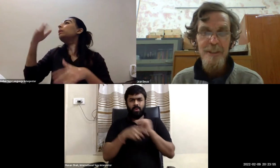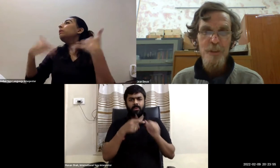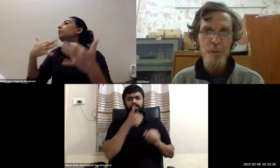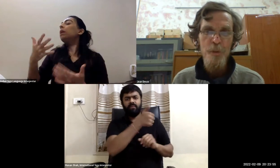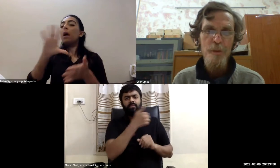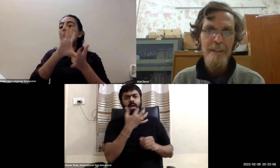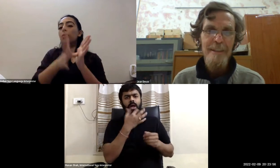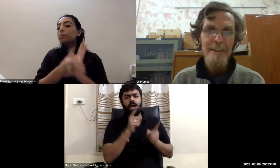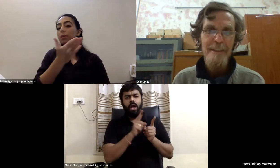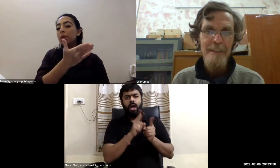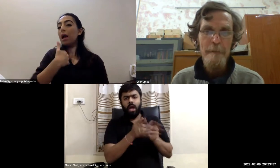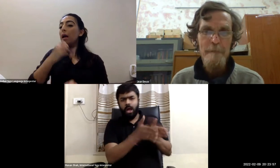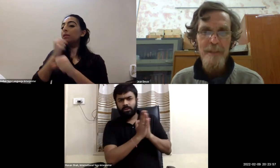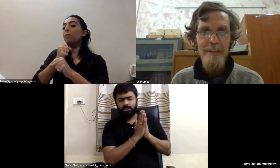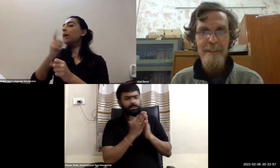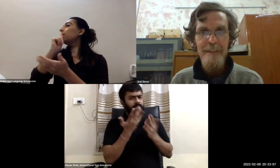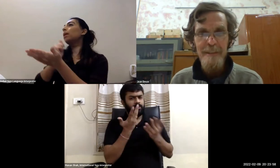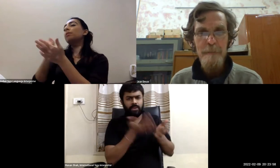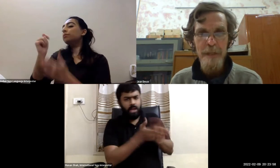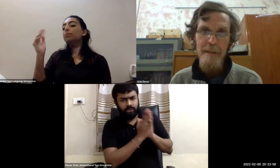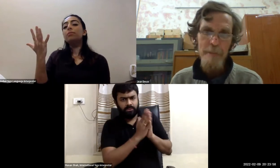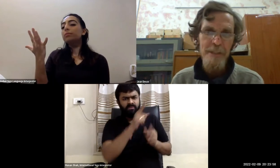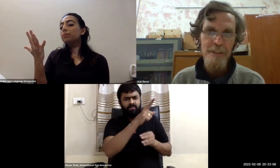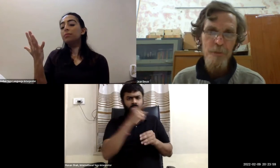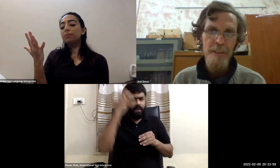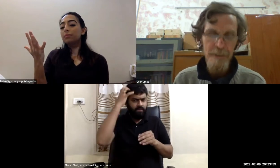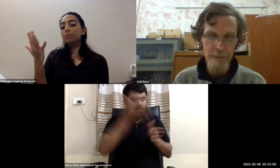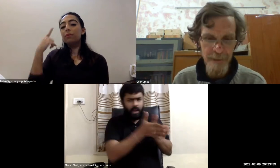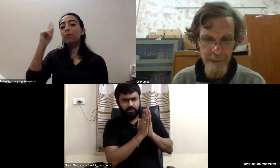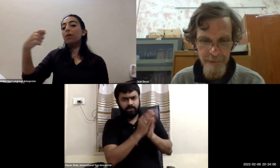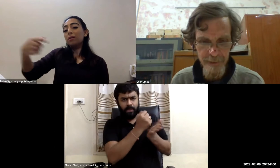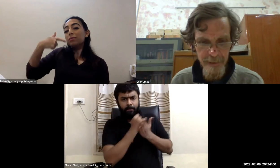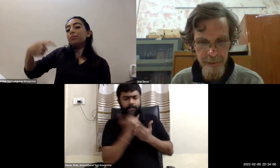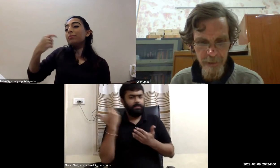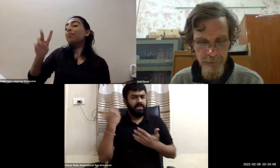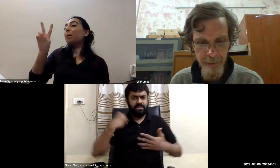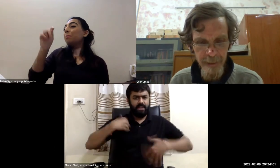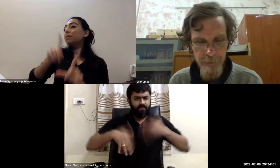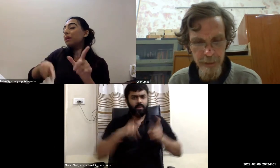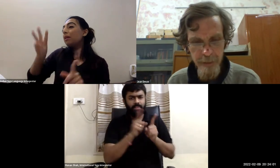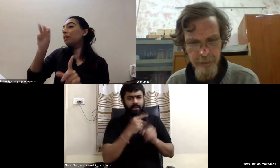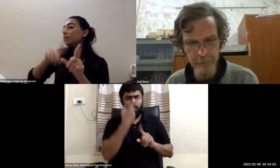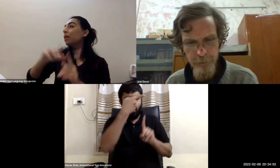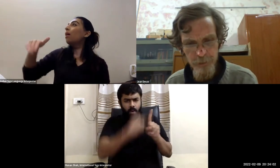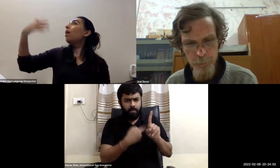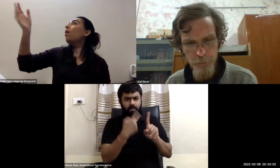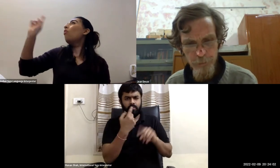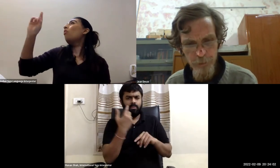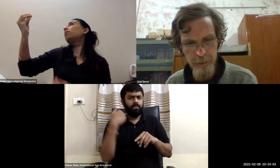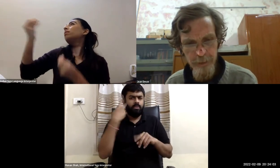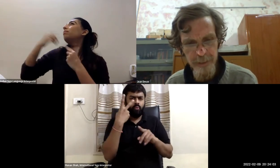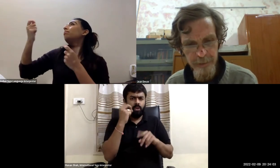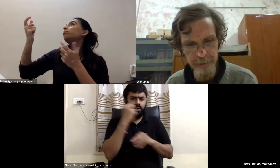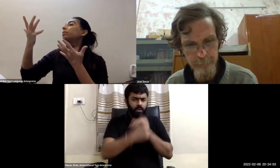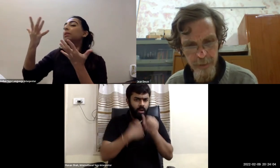to pay their pension 20 or 30 years down the line after they have contributed